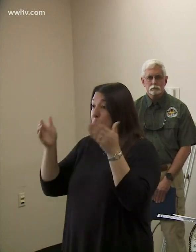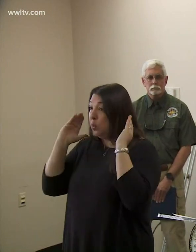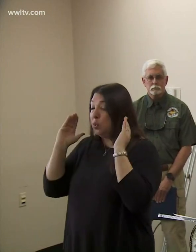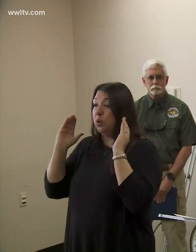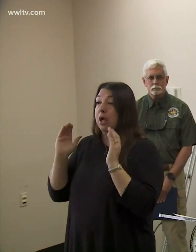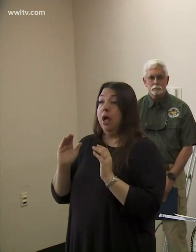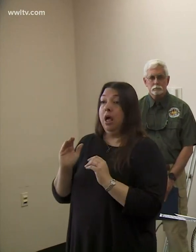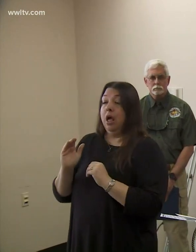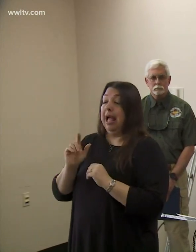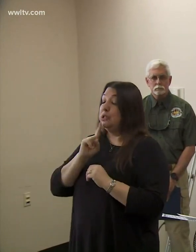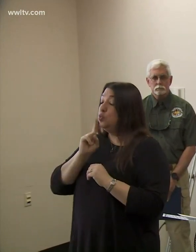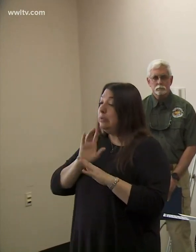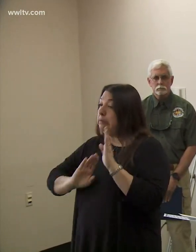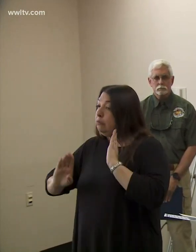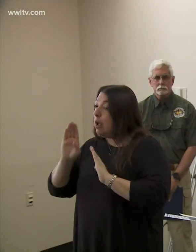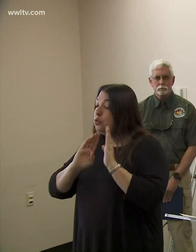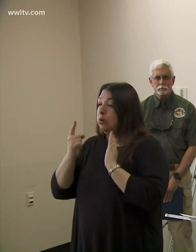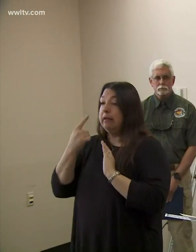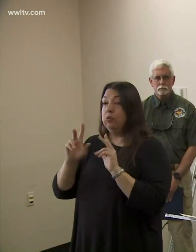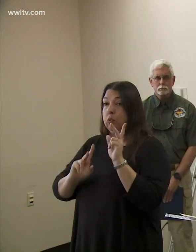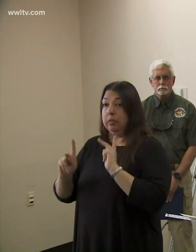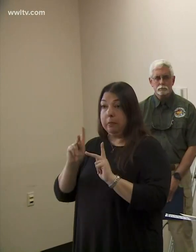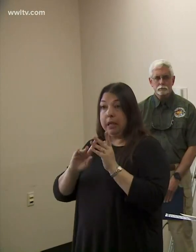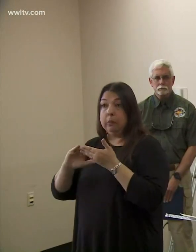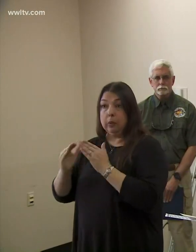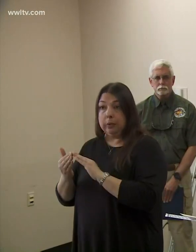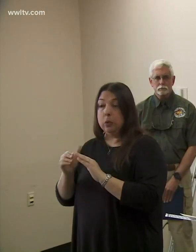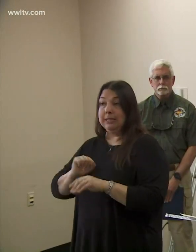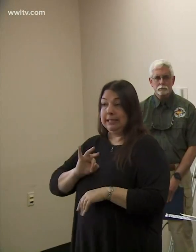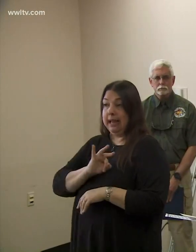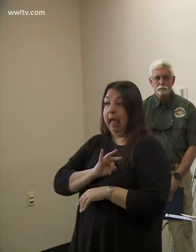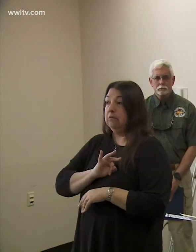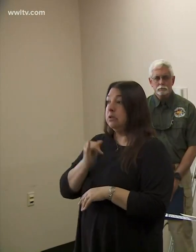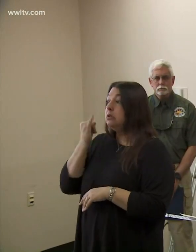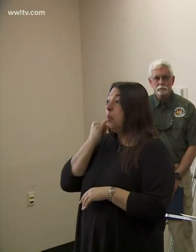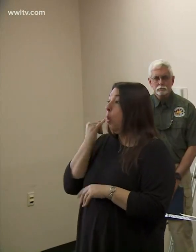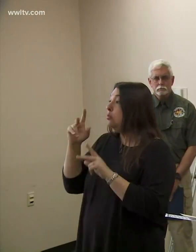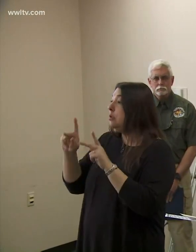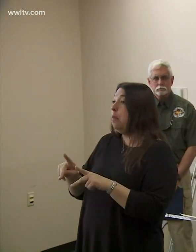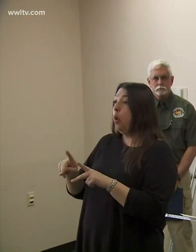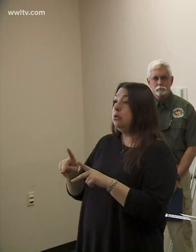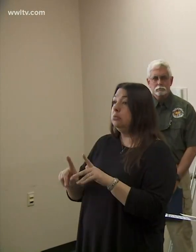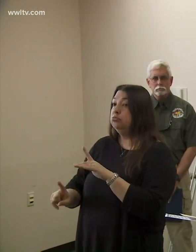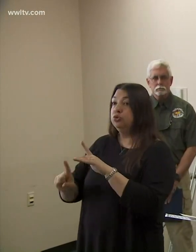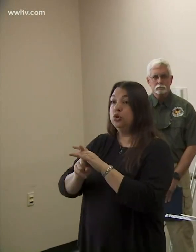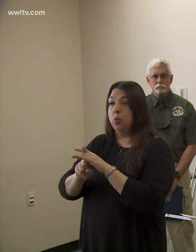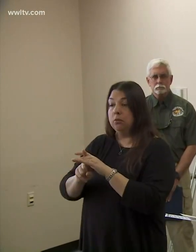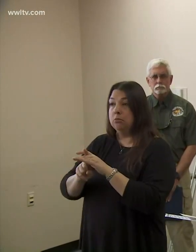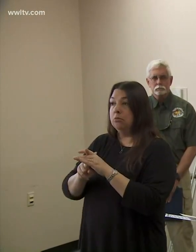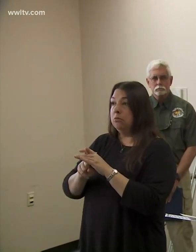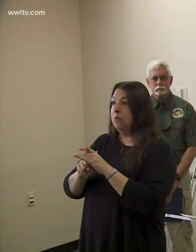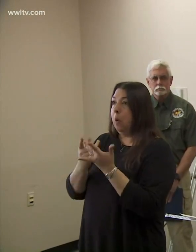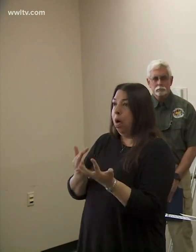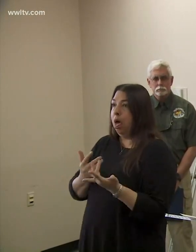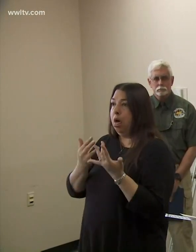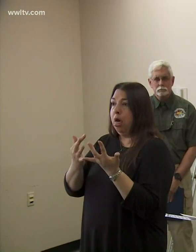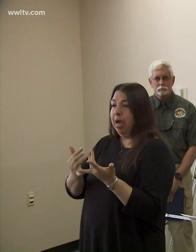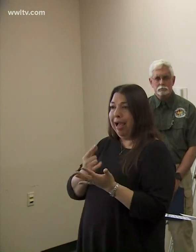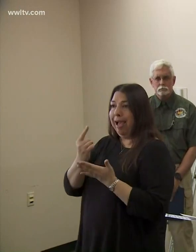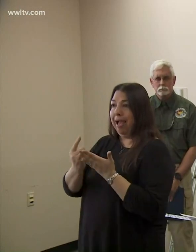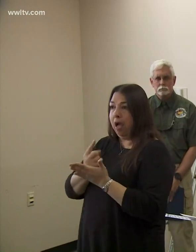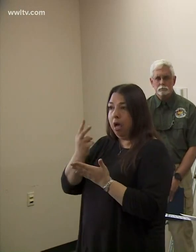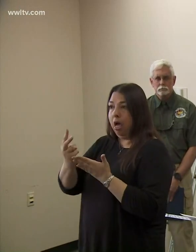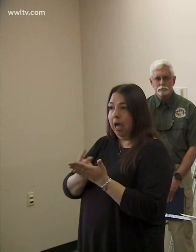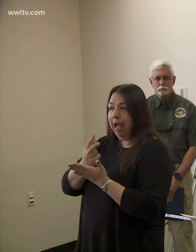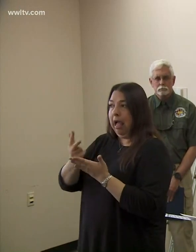unbelievably frustrating for the community and for our staff is for somebody to be there, wait hours to